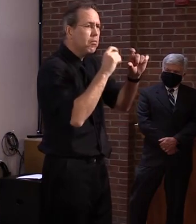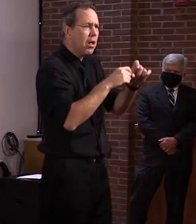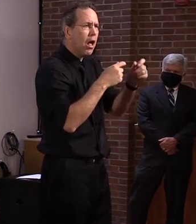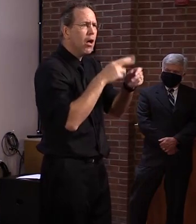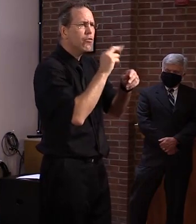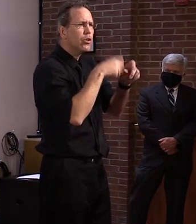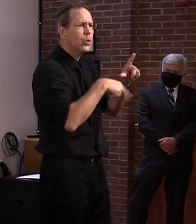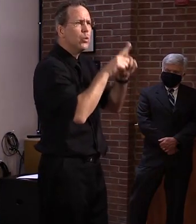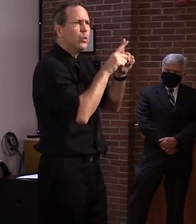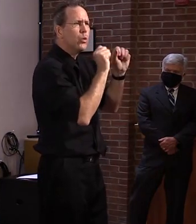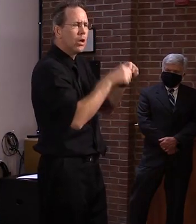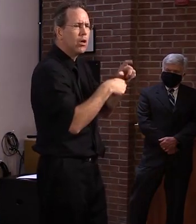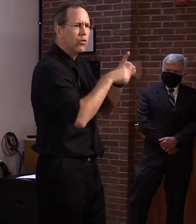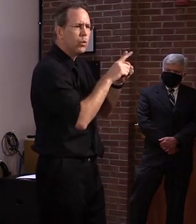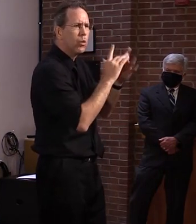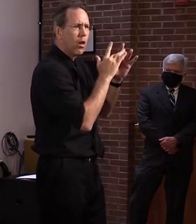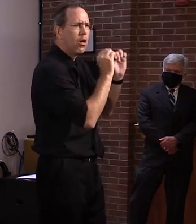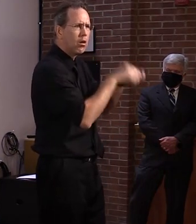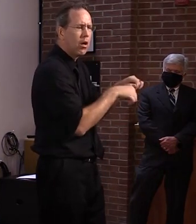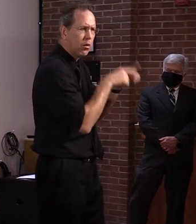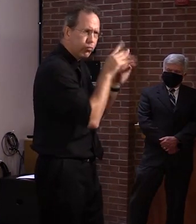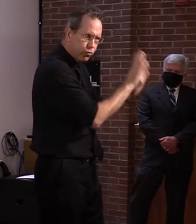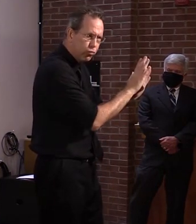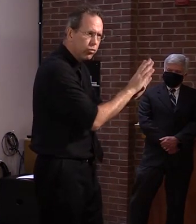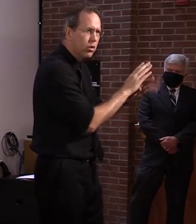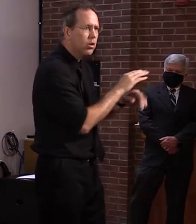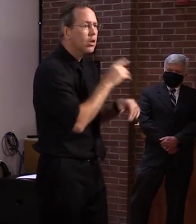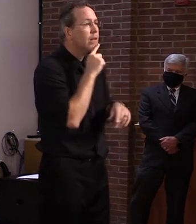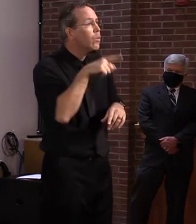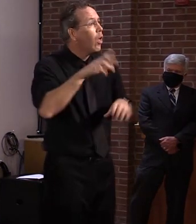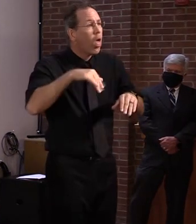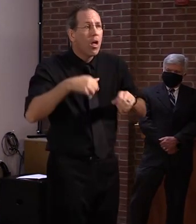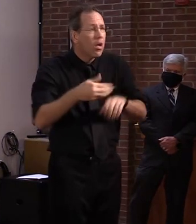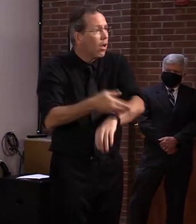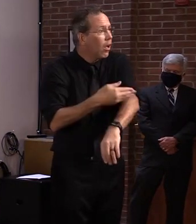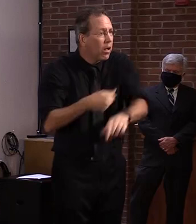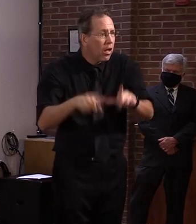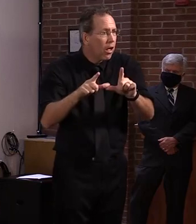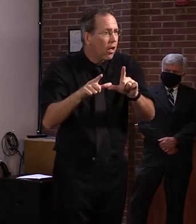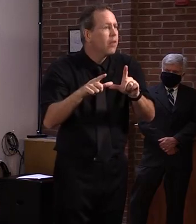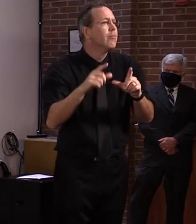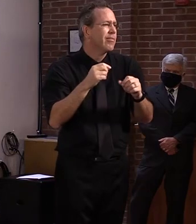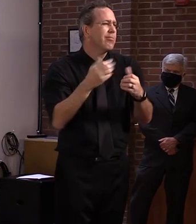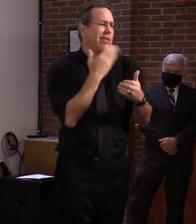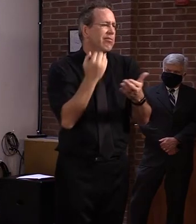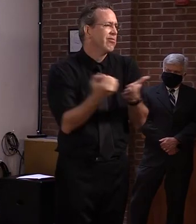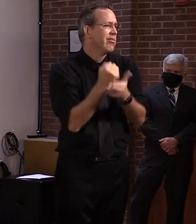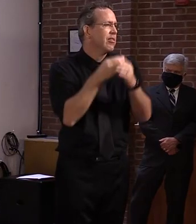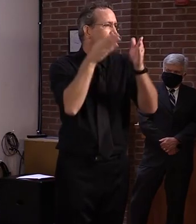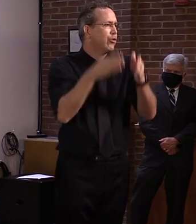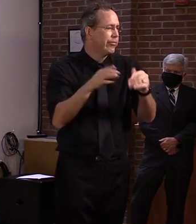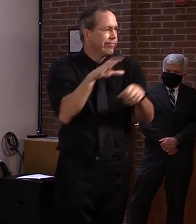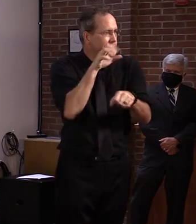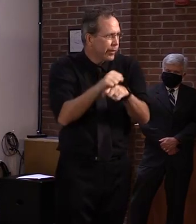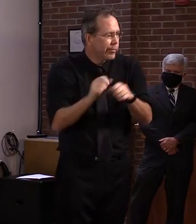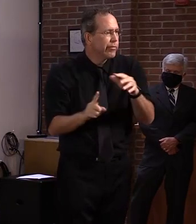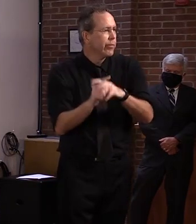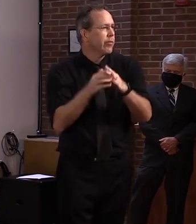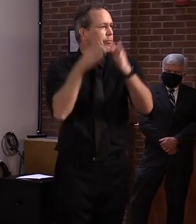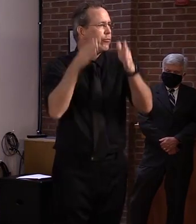um, license, you will have to come into our office, um, for us to be able to take care of that transaction.